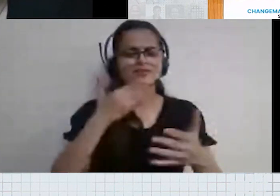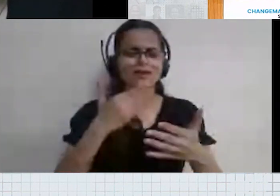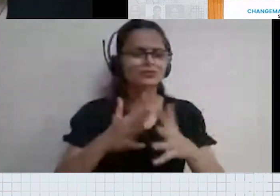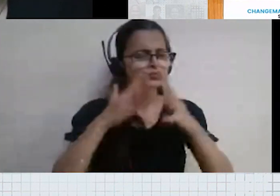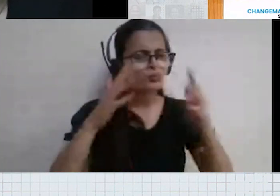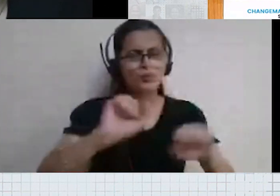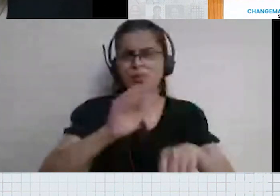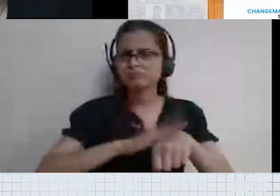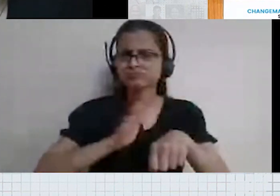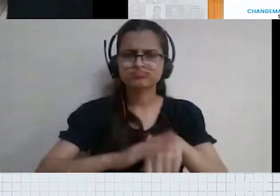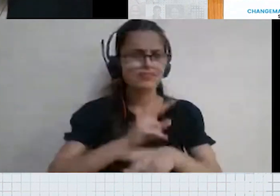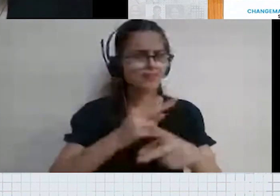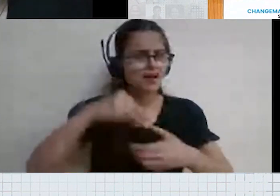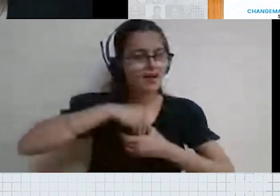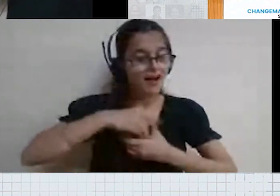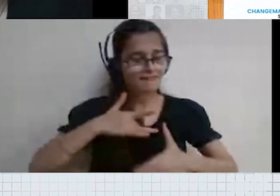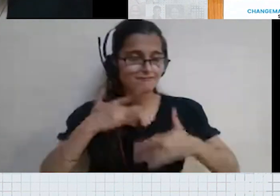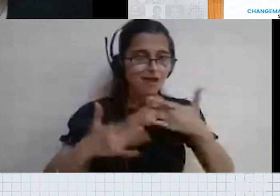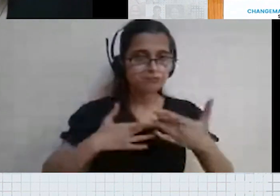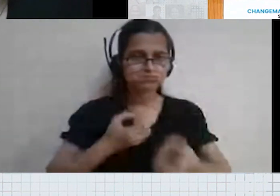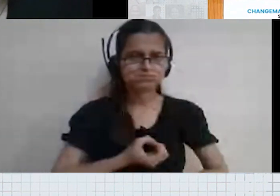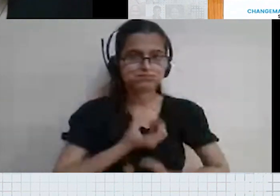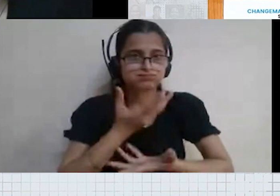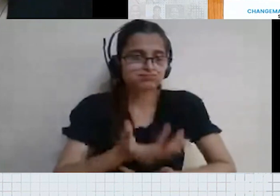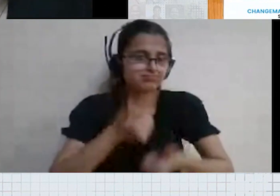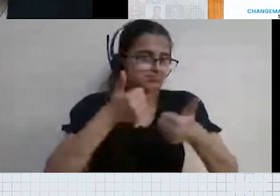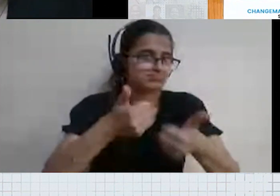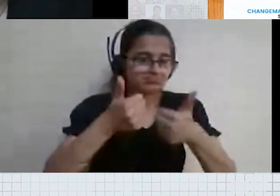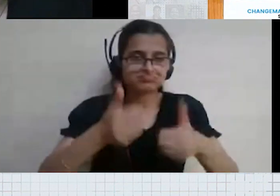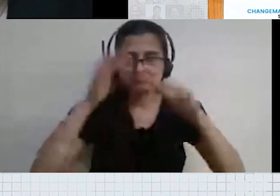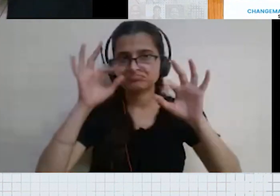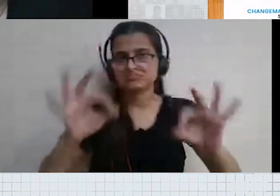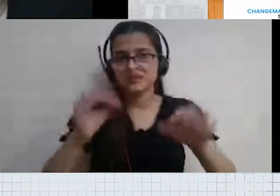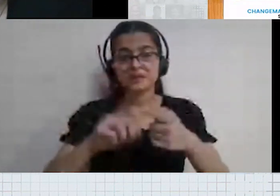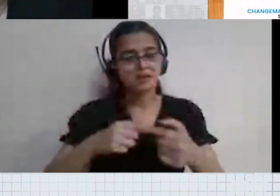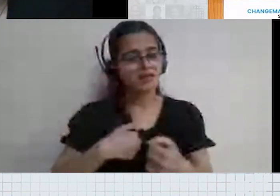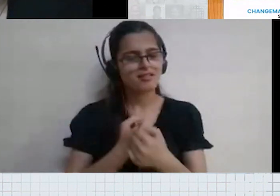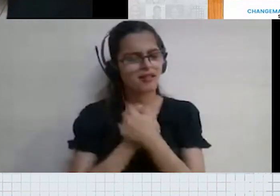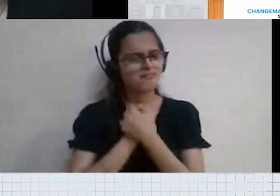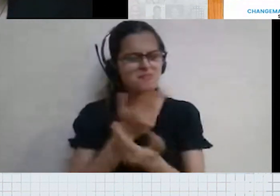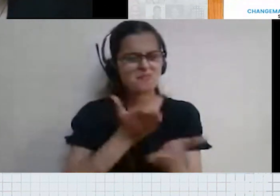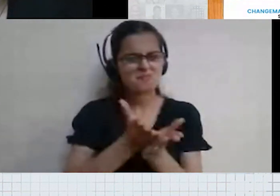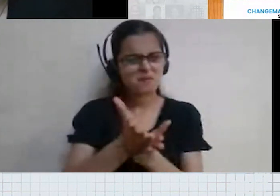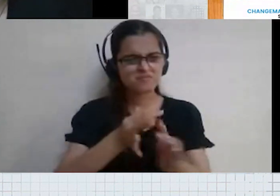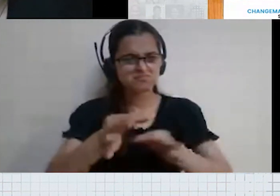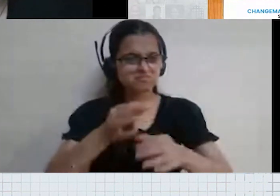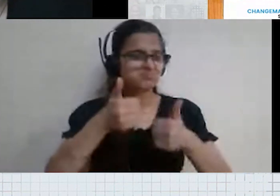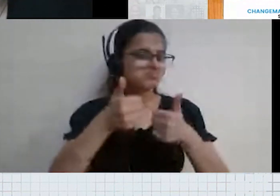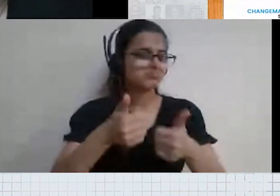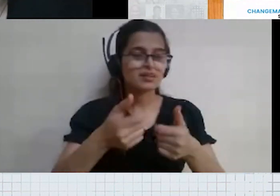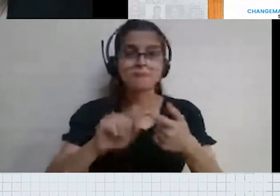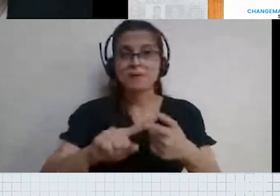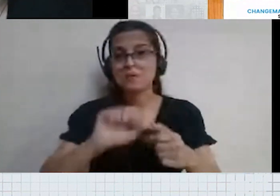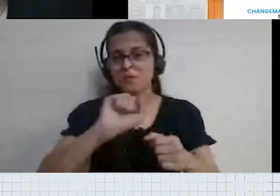and insights so candidly indeed love should be the approach your wisdom will undoubtedly